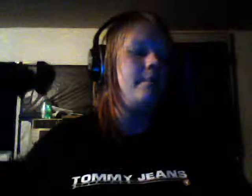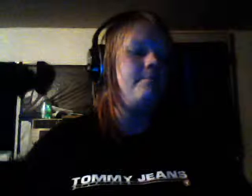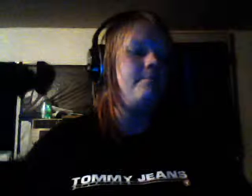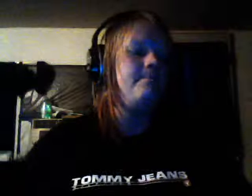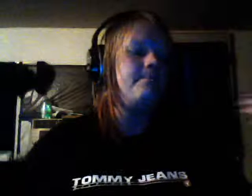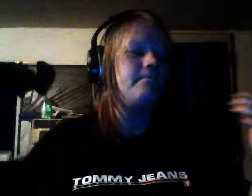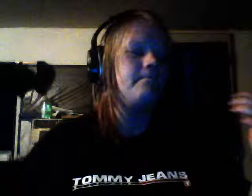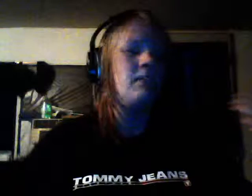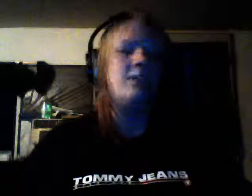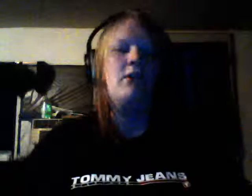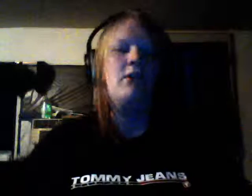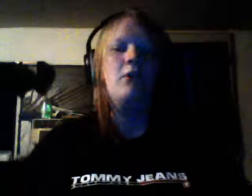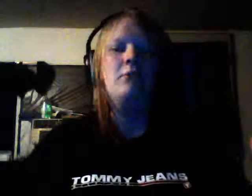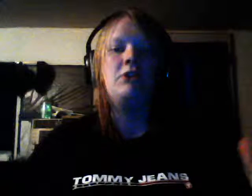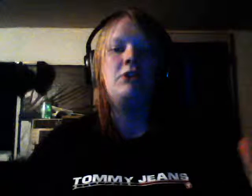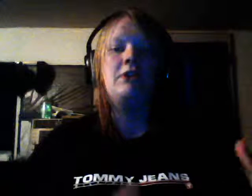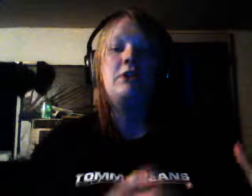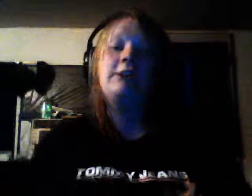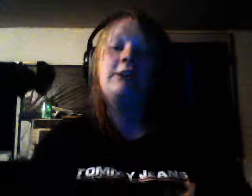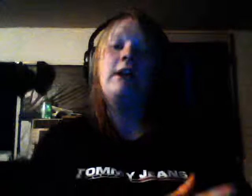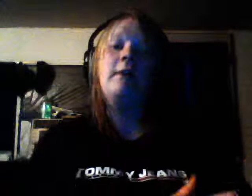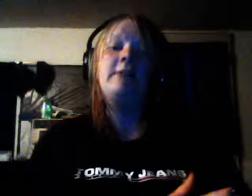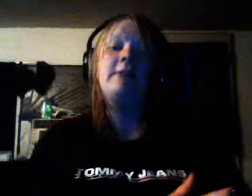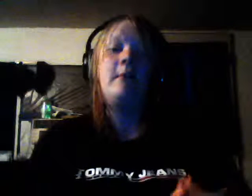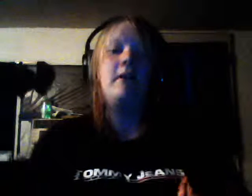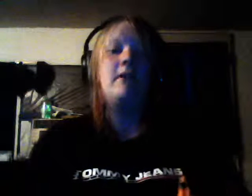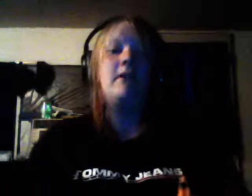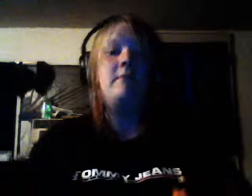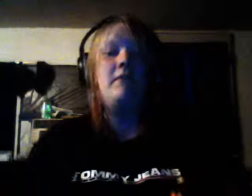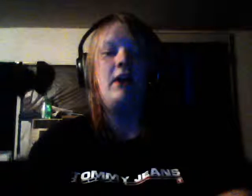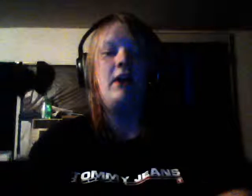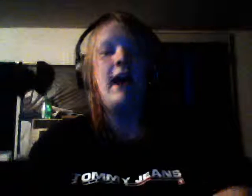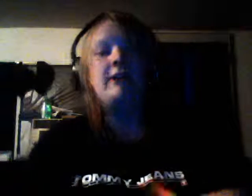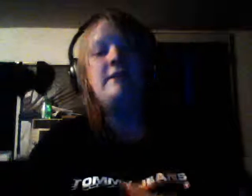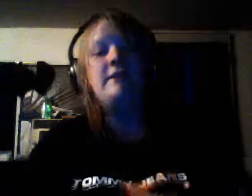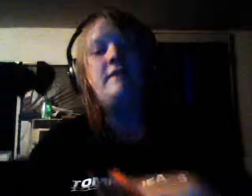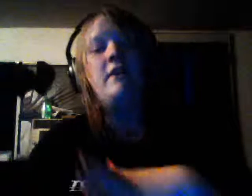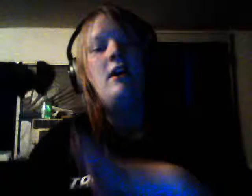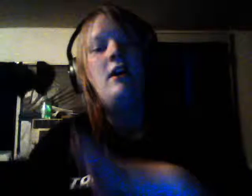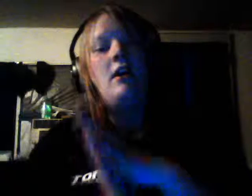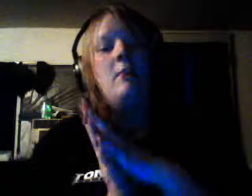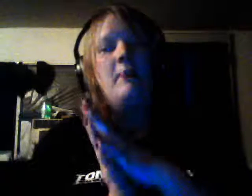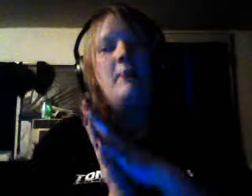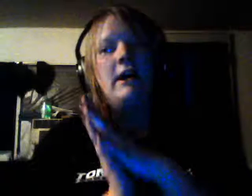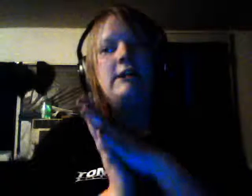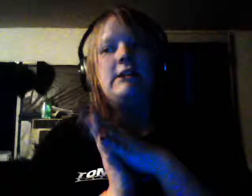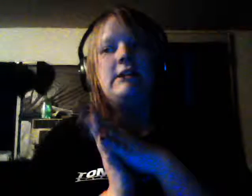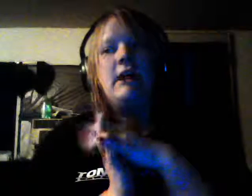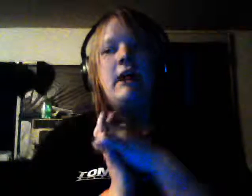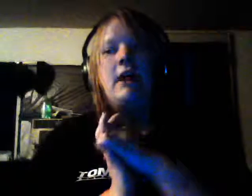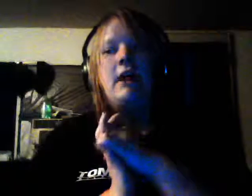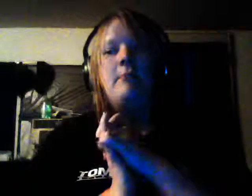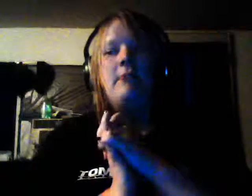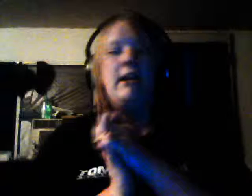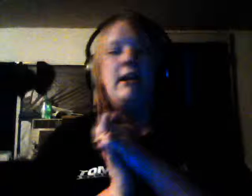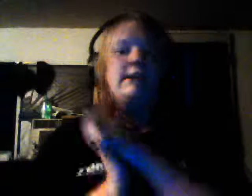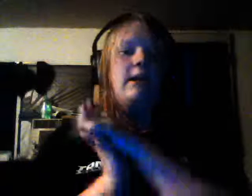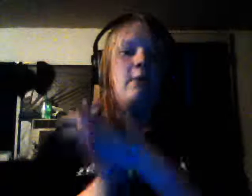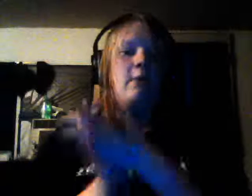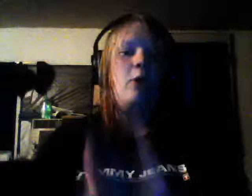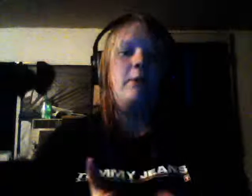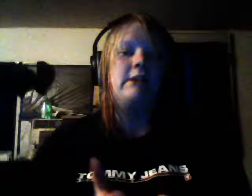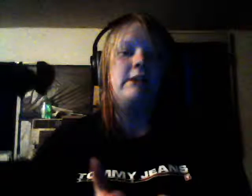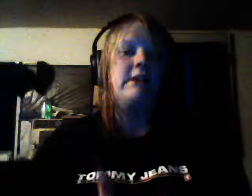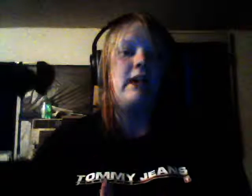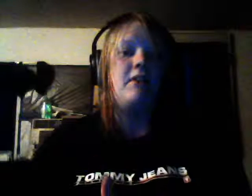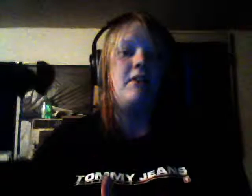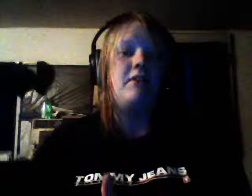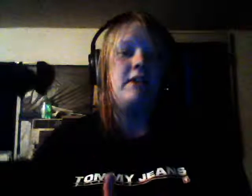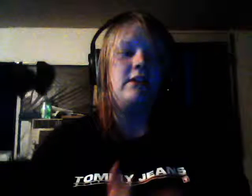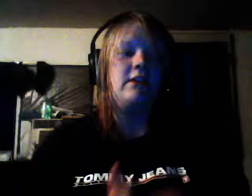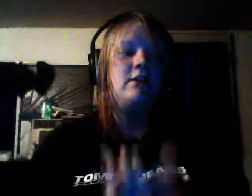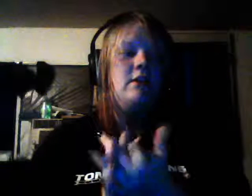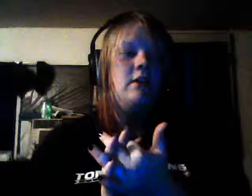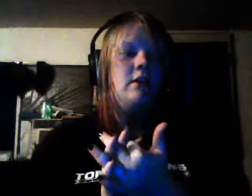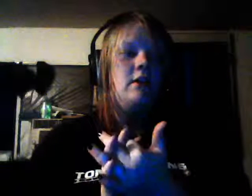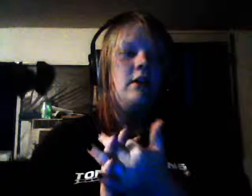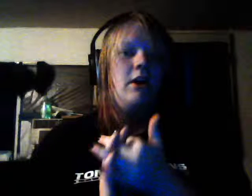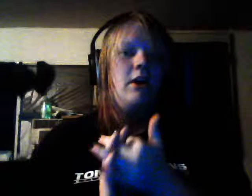so during those times I'm not going to be very active but I am like I said I'm hoping to get everything you know